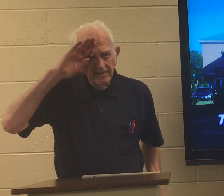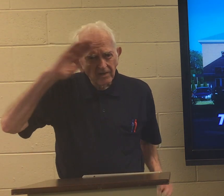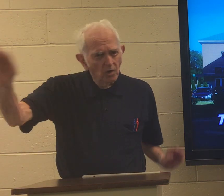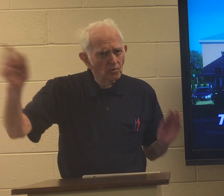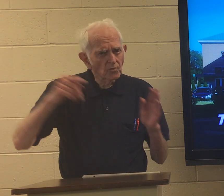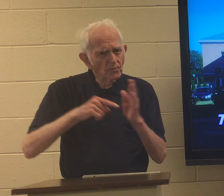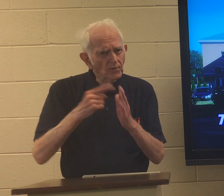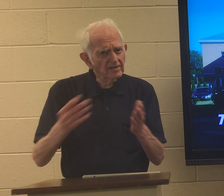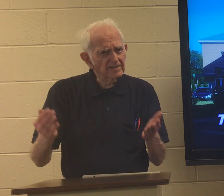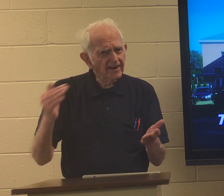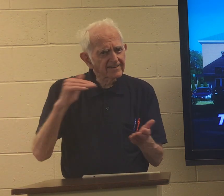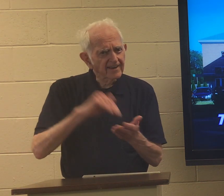Hello, once again.